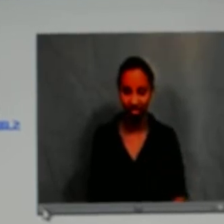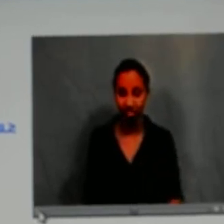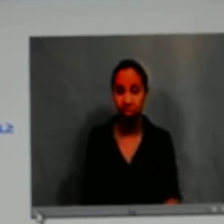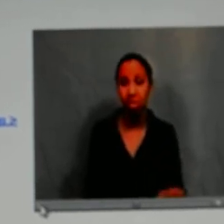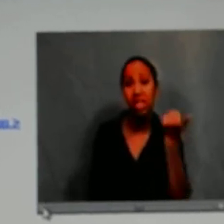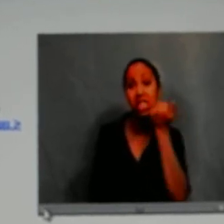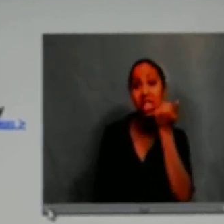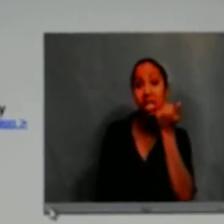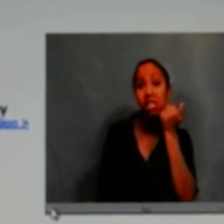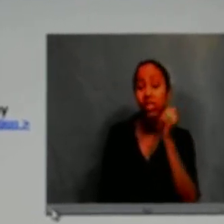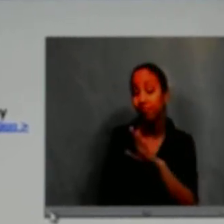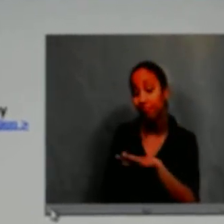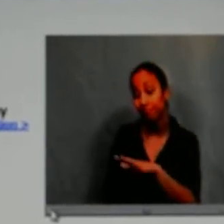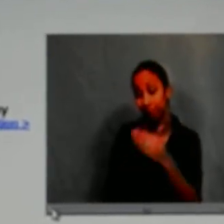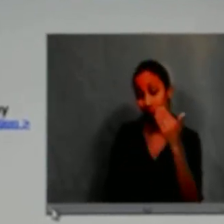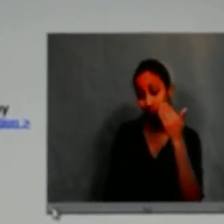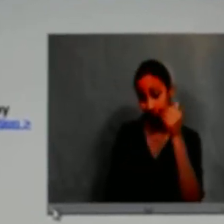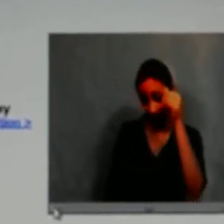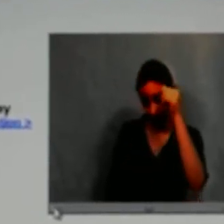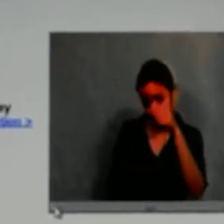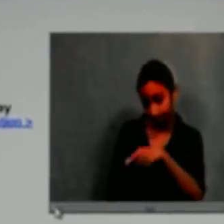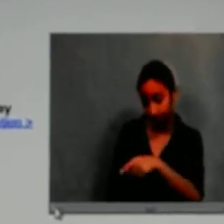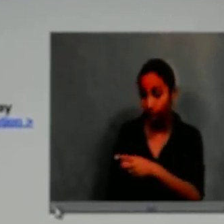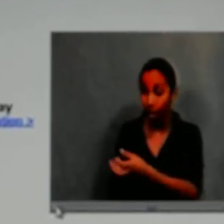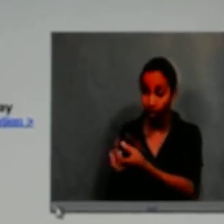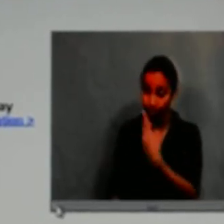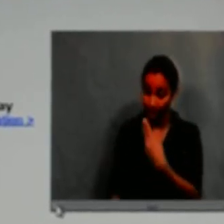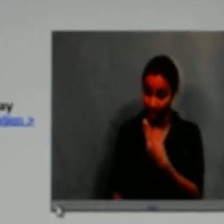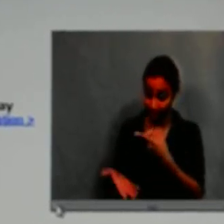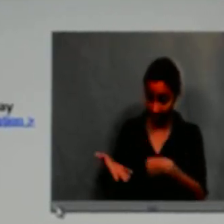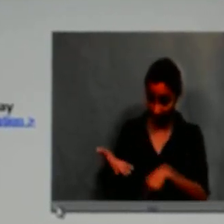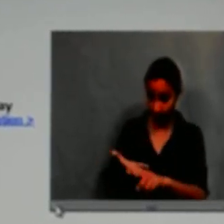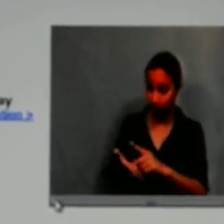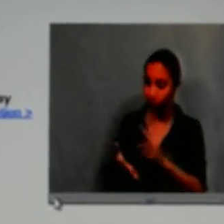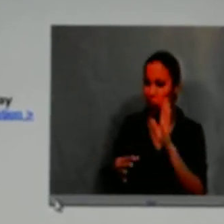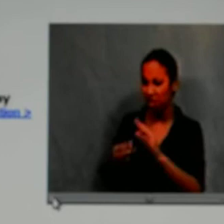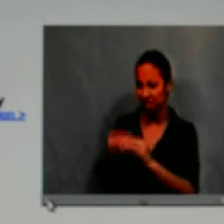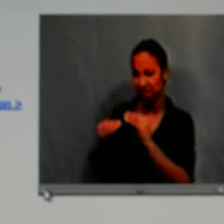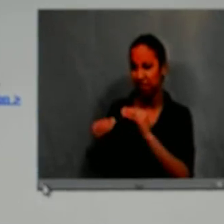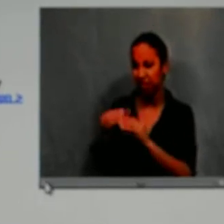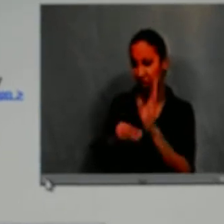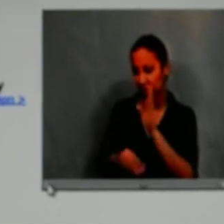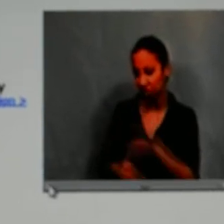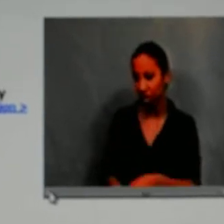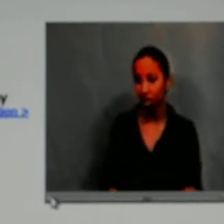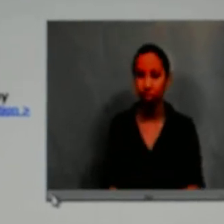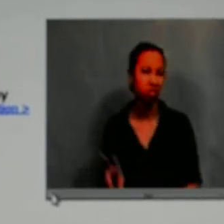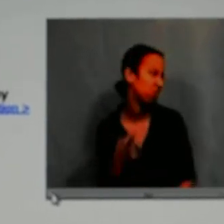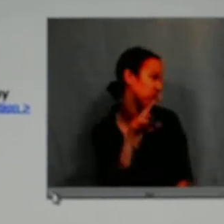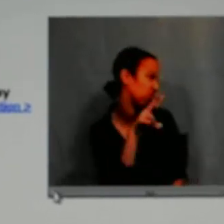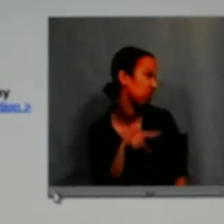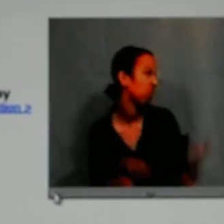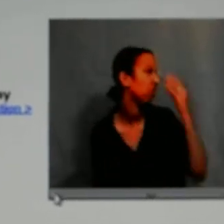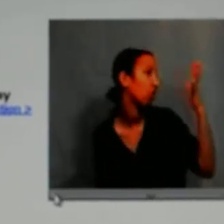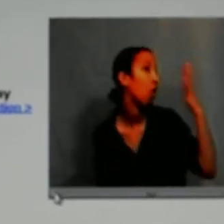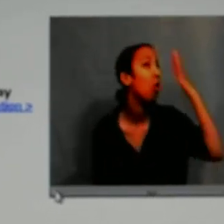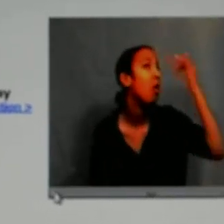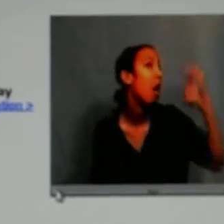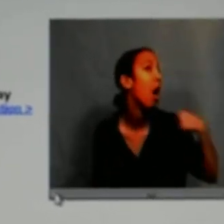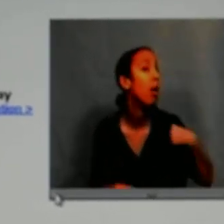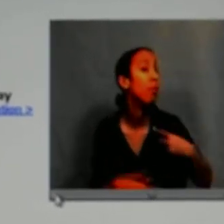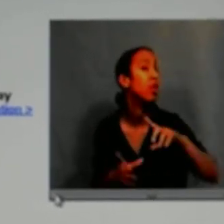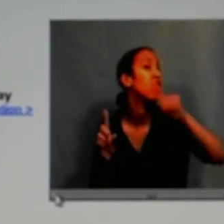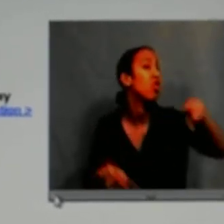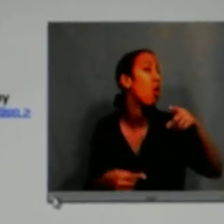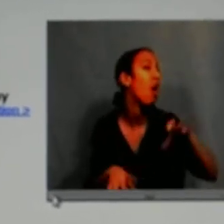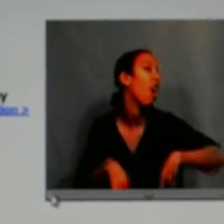I have a cavity inside my mouth that needs to get fixed. So the dentist told me that I needed to come back this next week and get